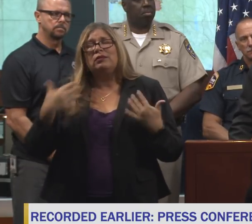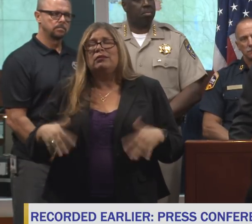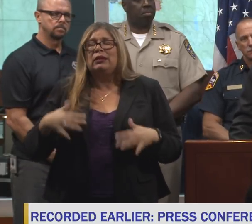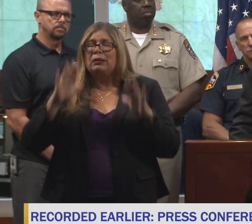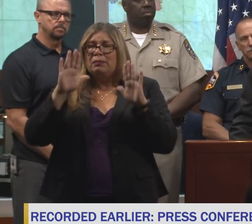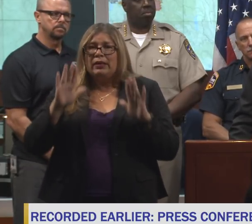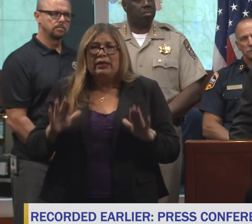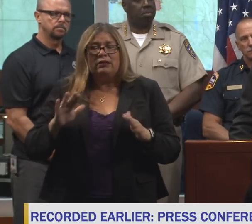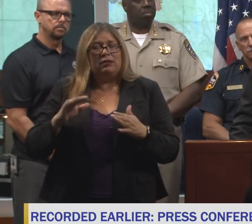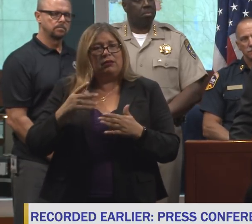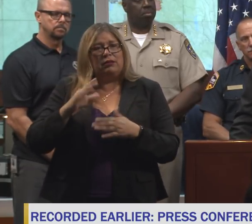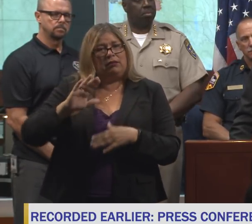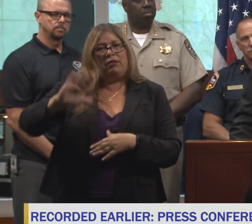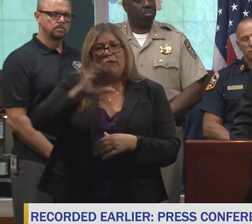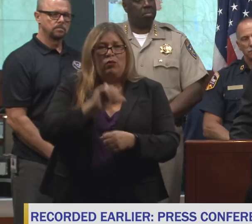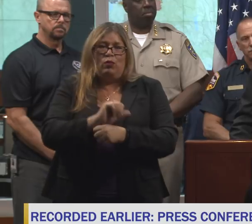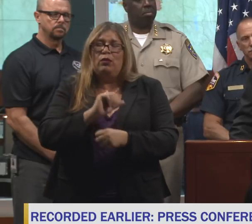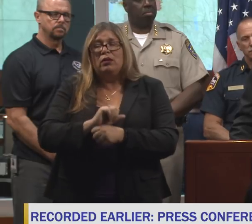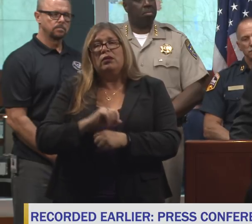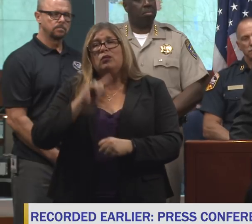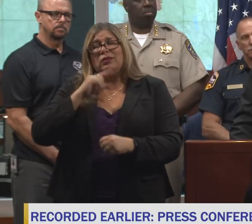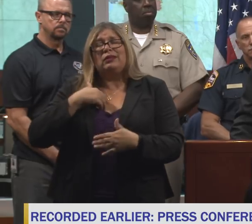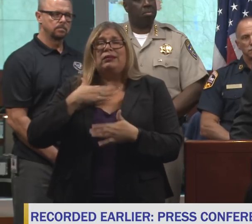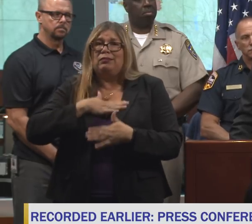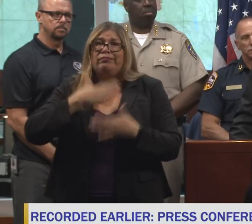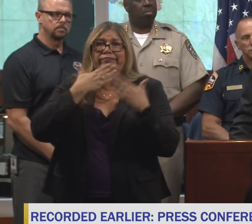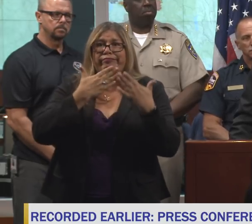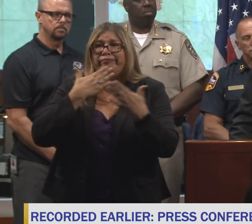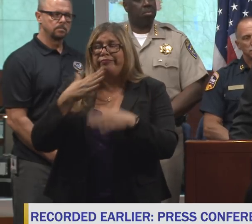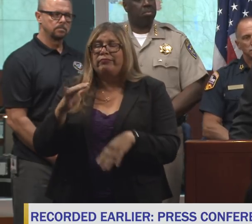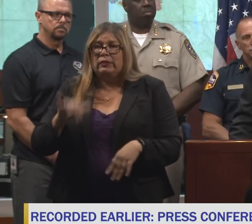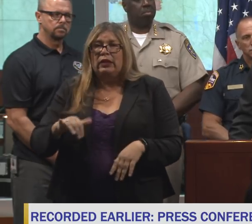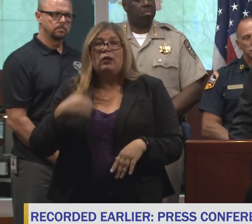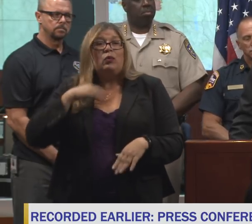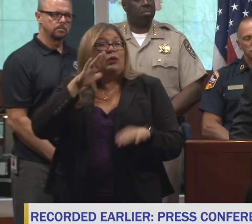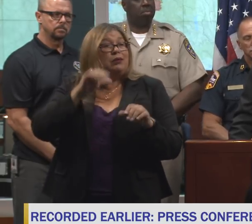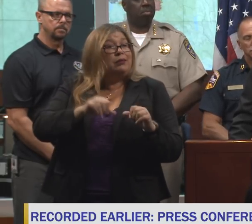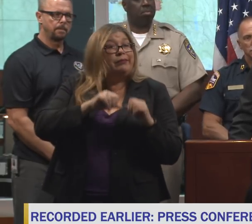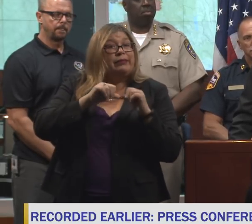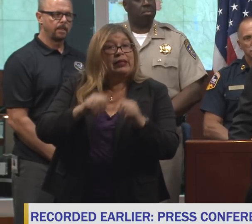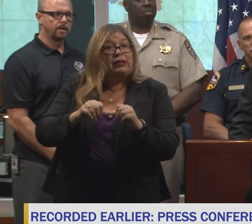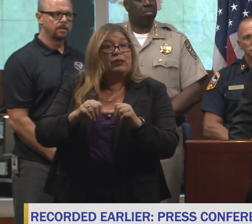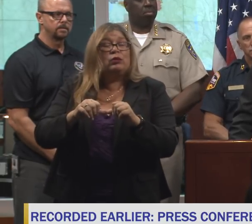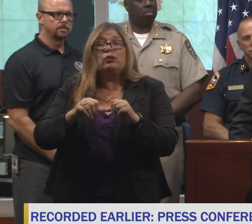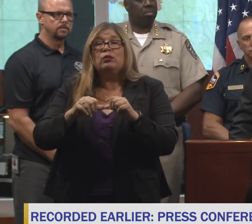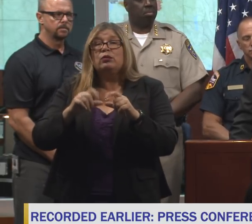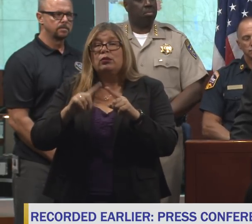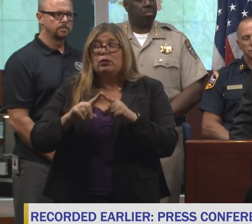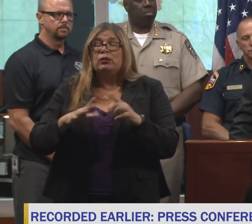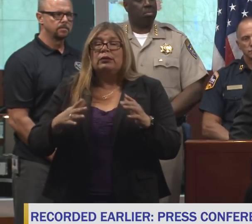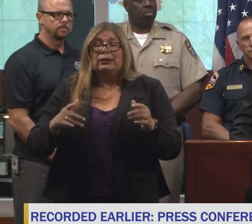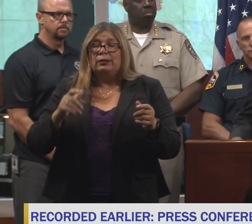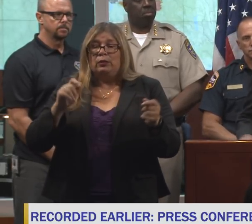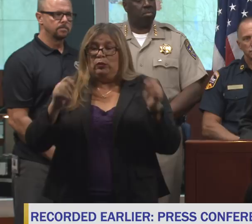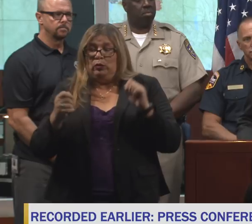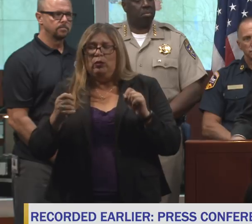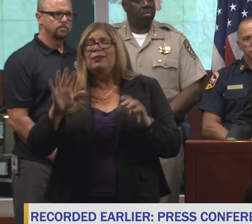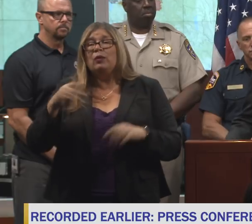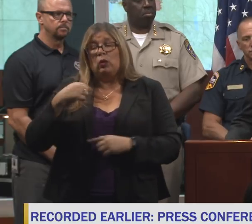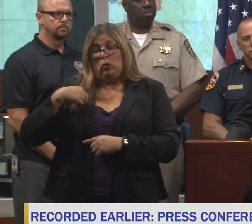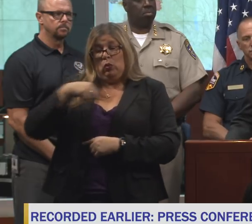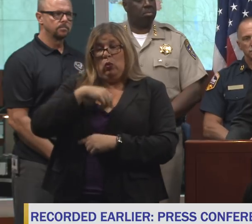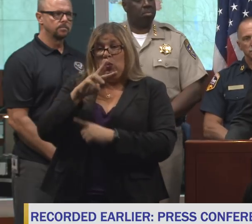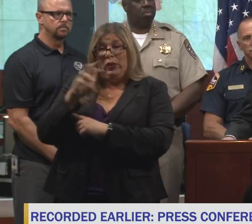what they do. So I'm very appreciative to that. And we'll continue to refine. We, meaning